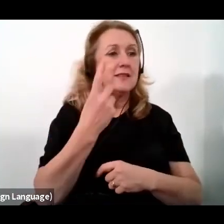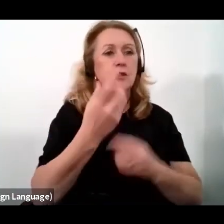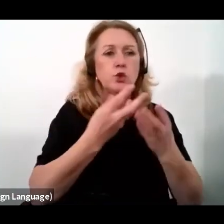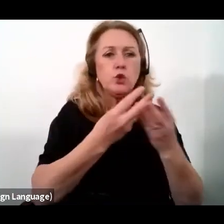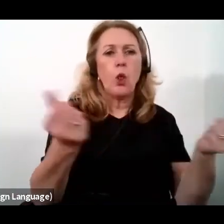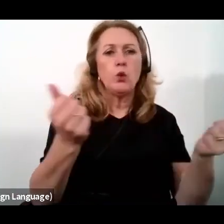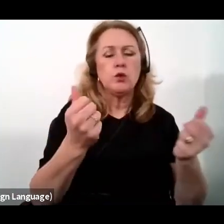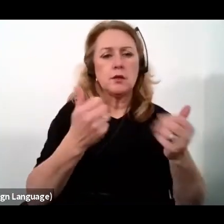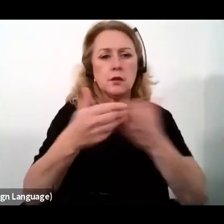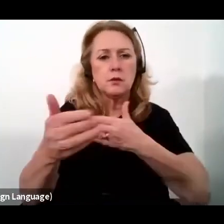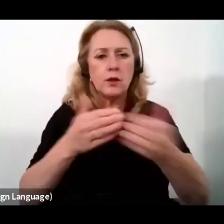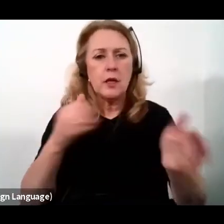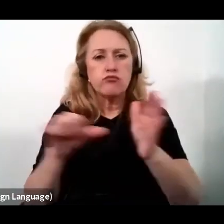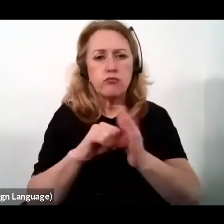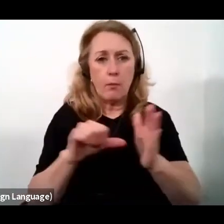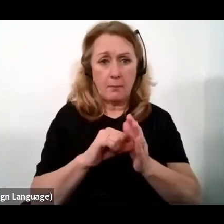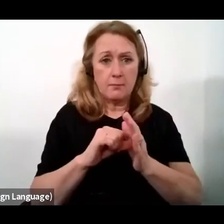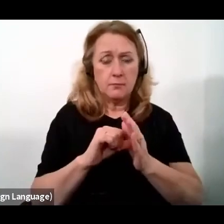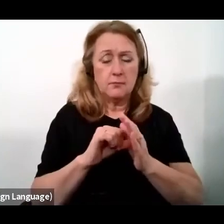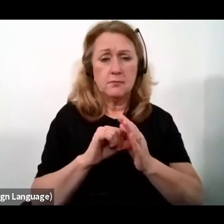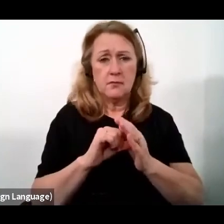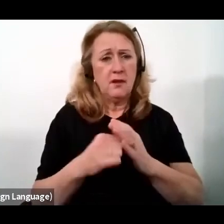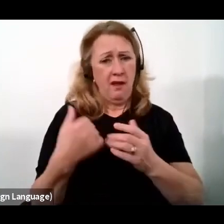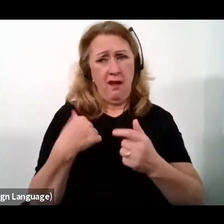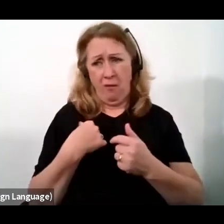problems. And we have so many across our continent. Multiple Presentation